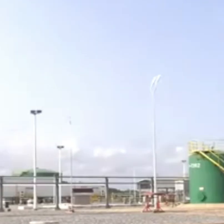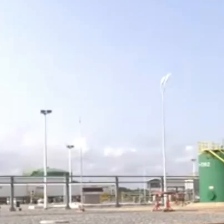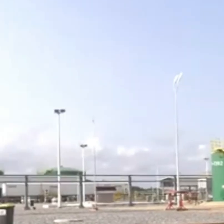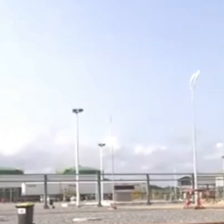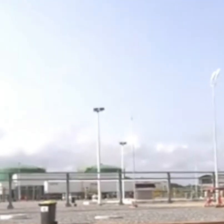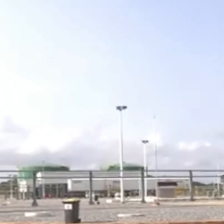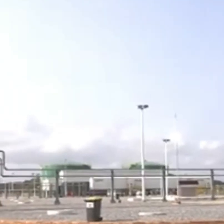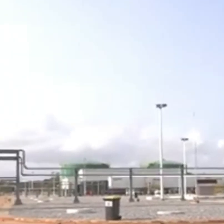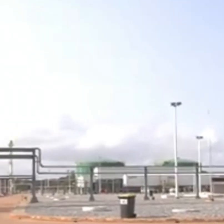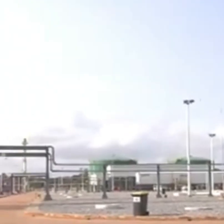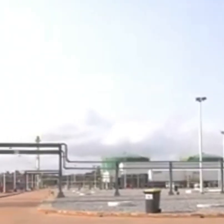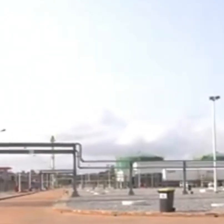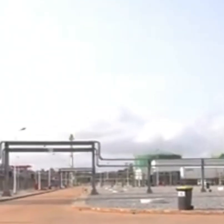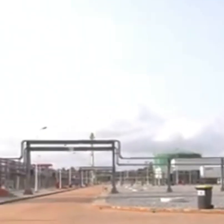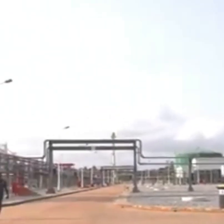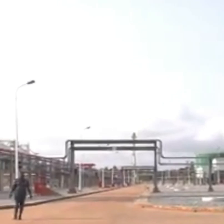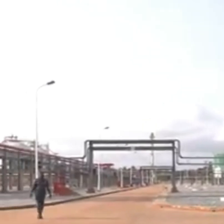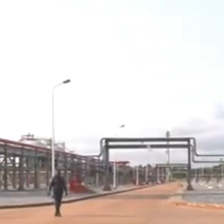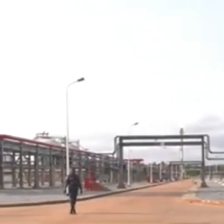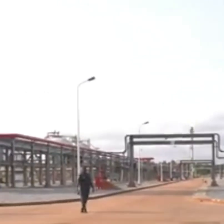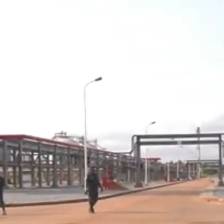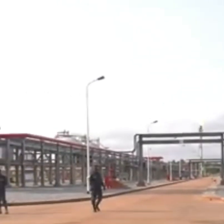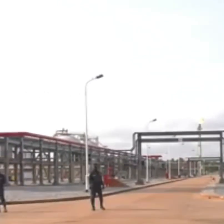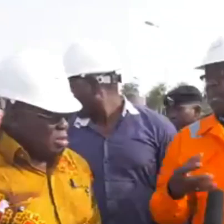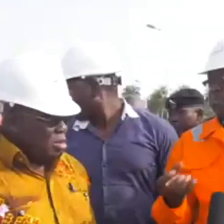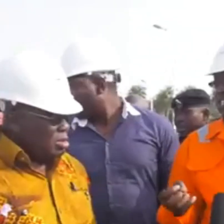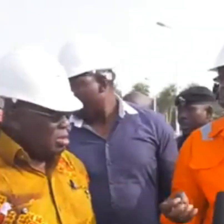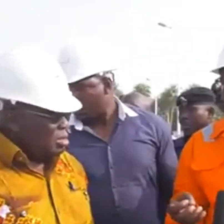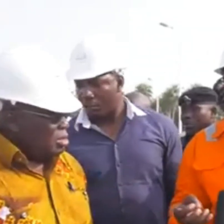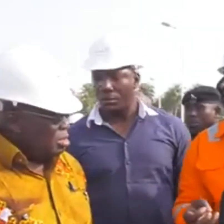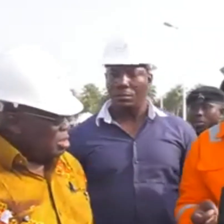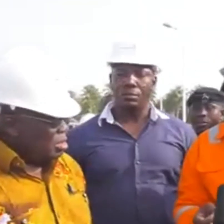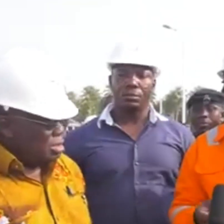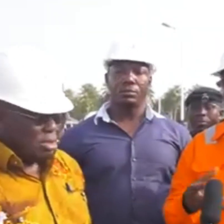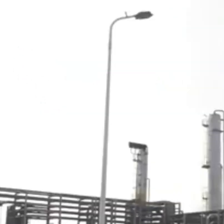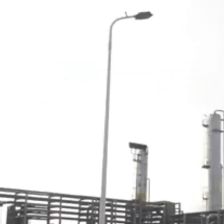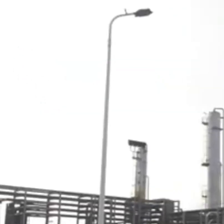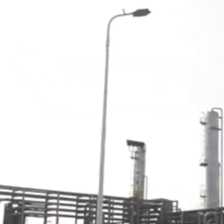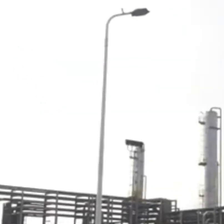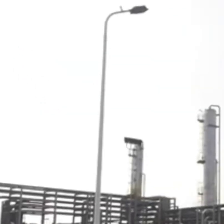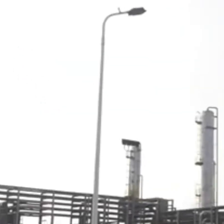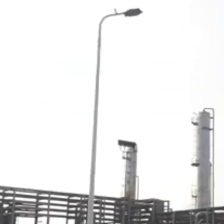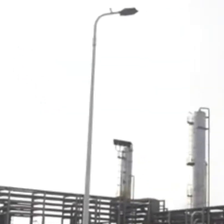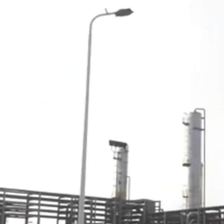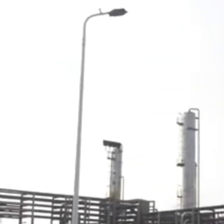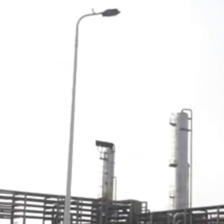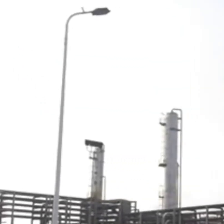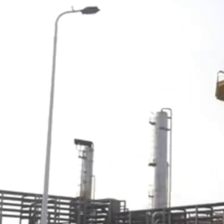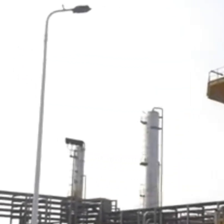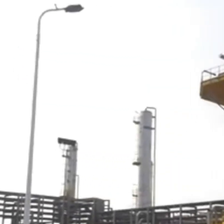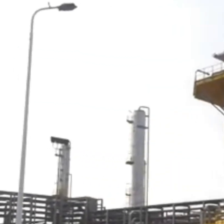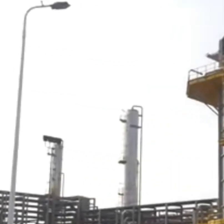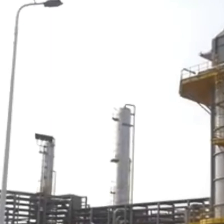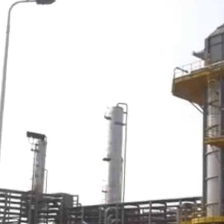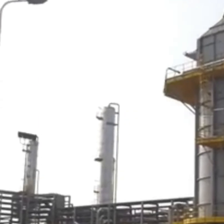today, and Ghana Gas isn't just meeting expectations, in fact, it is exceeding them. This is a company that has proven